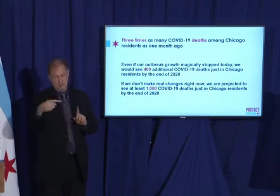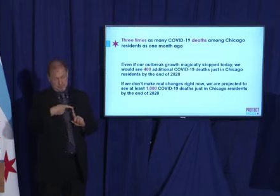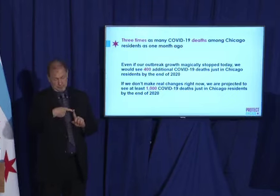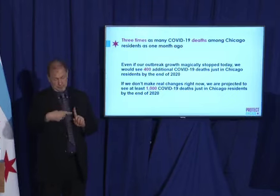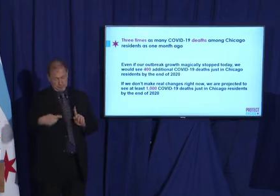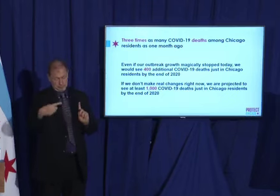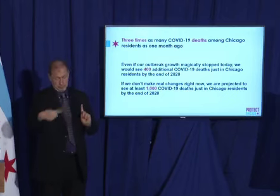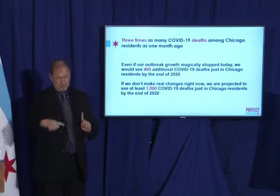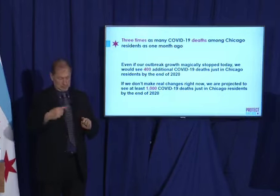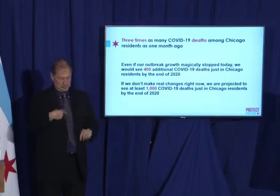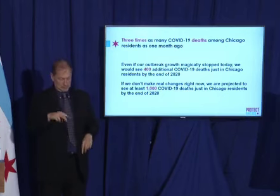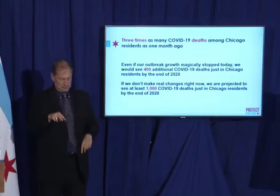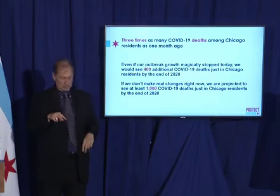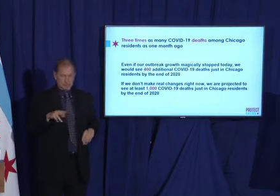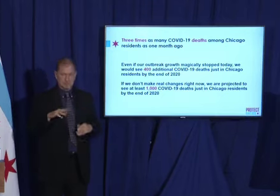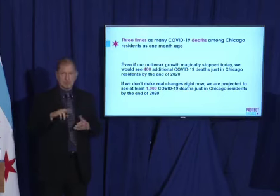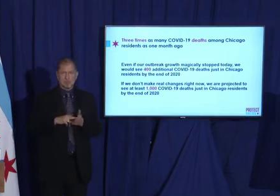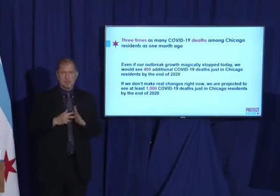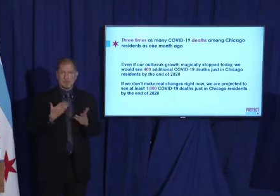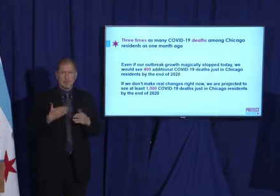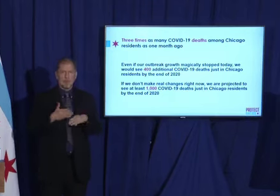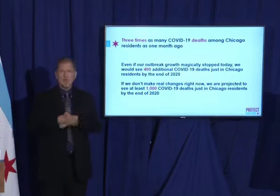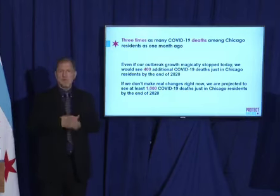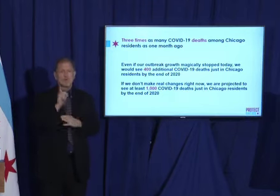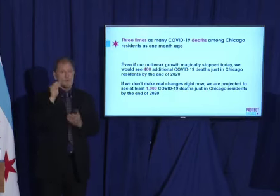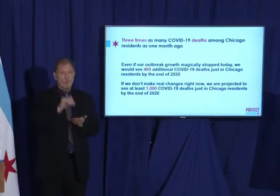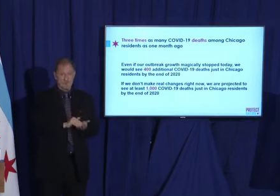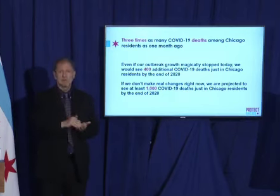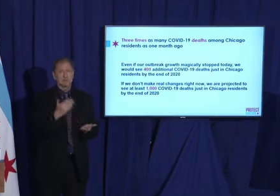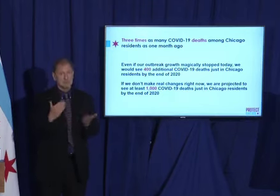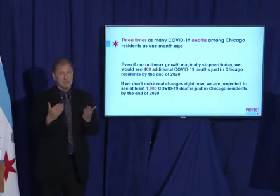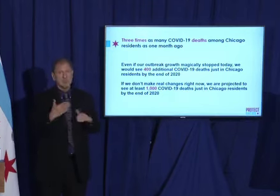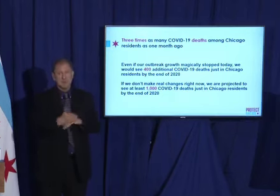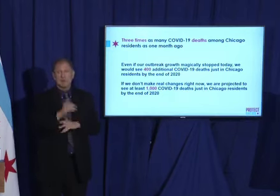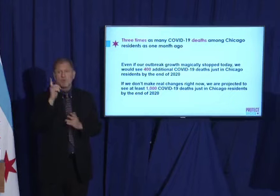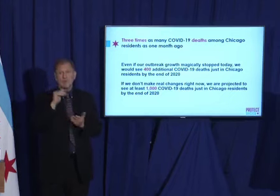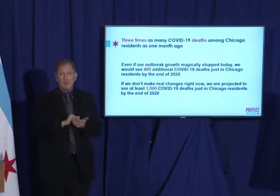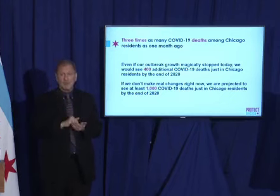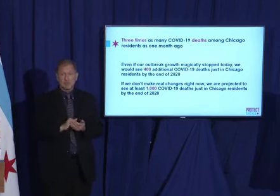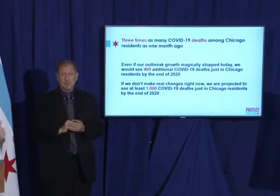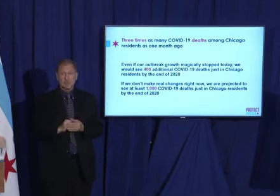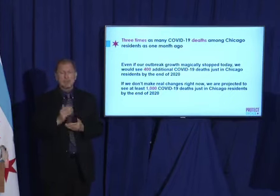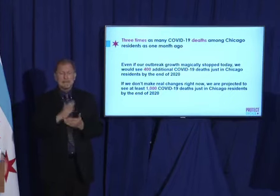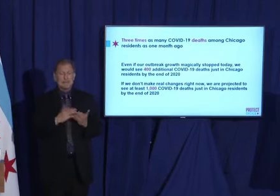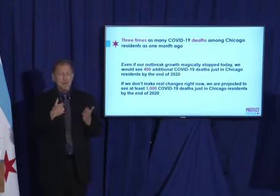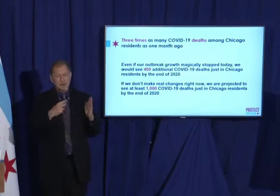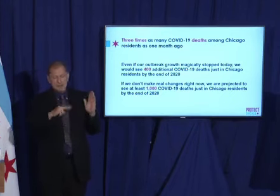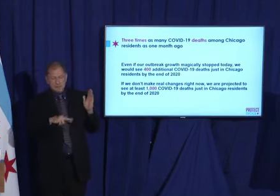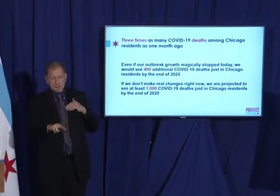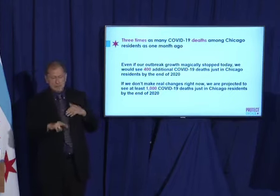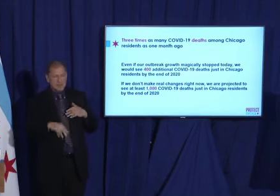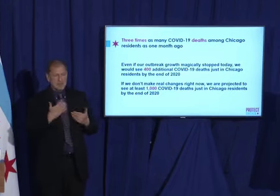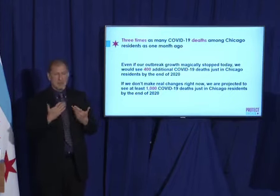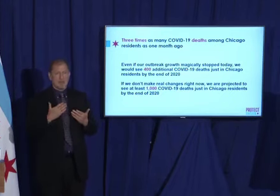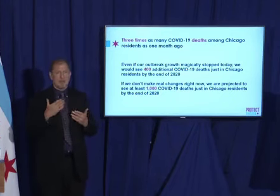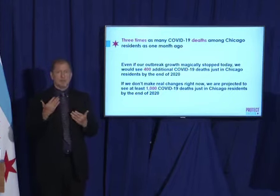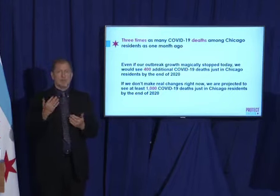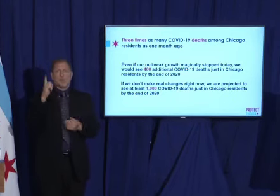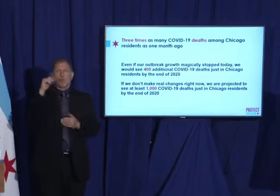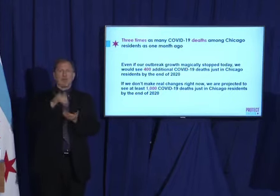model that we look at, sometimes it's even higher than that. Some of these models are projecting as much as 1,800 deaths.